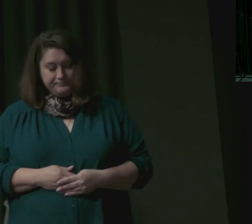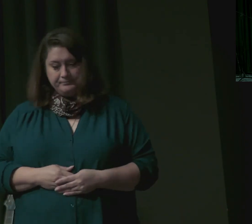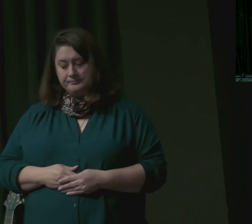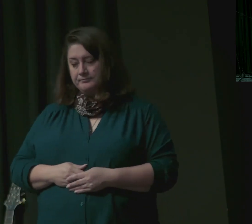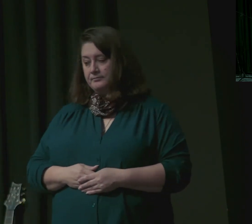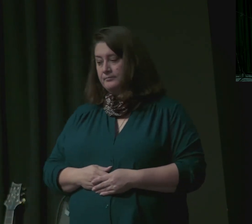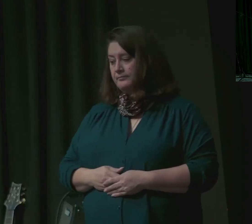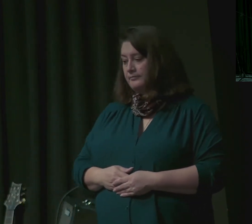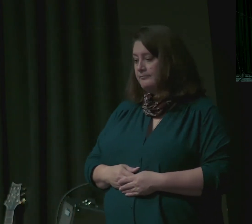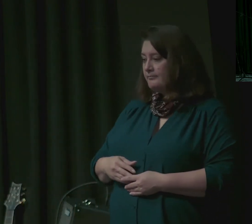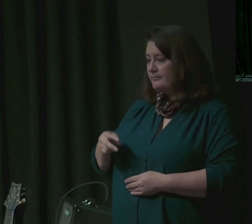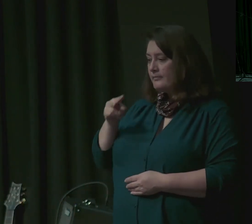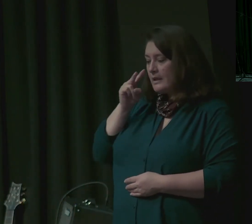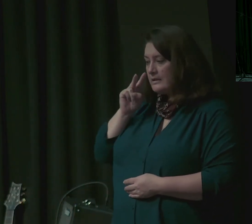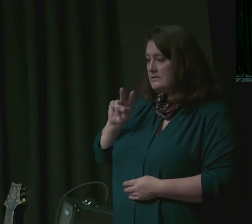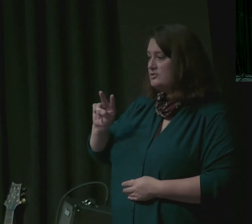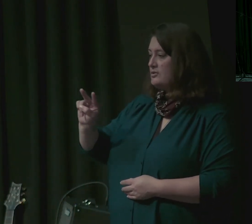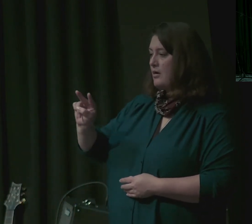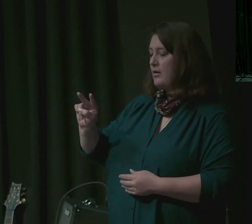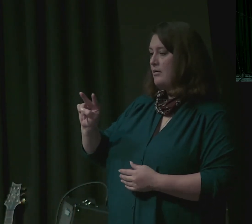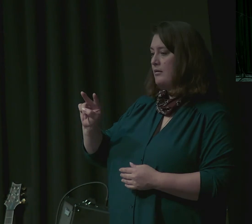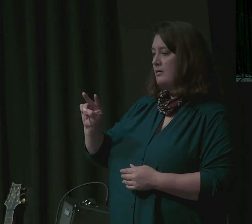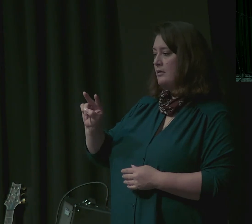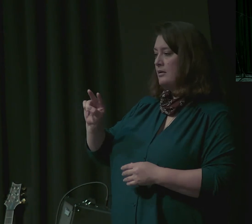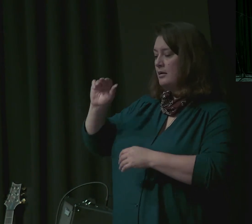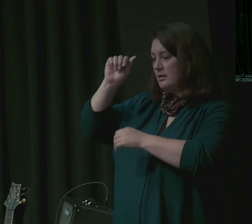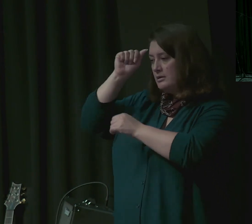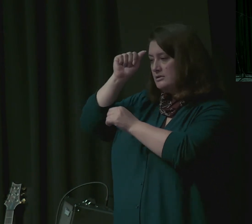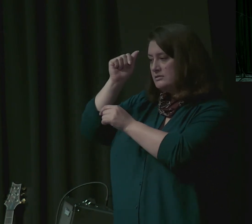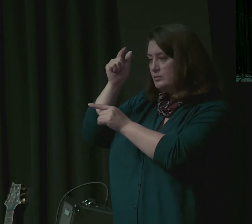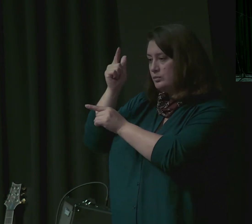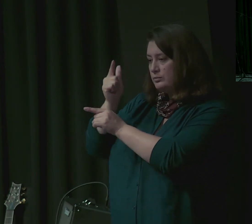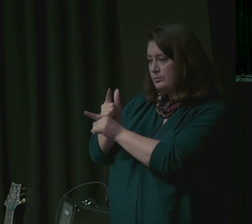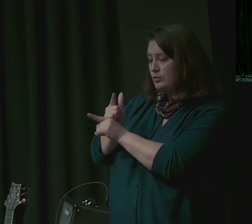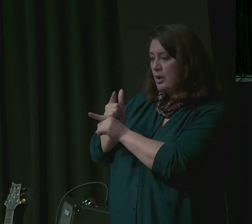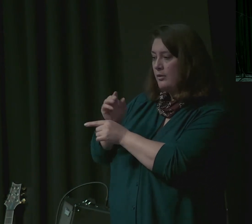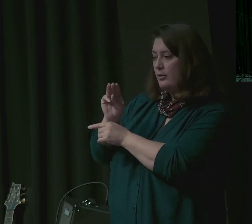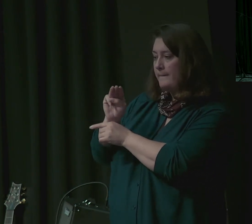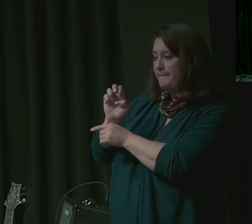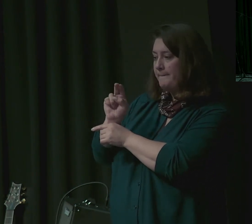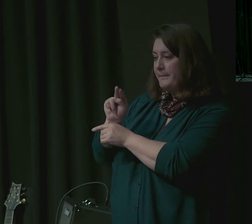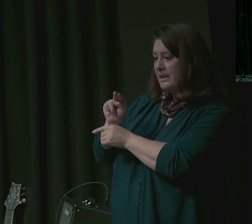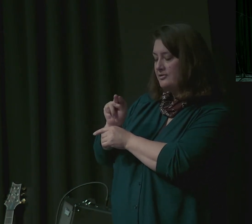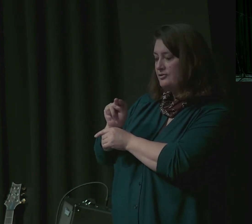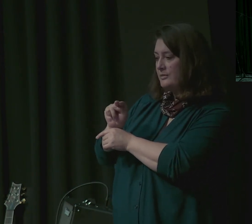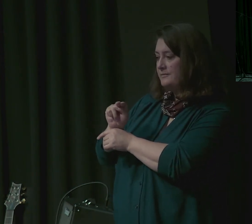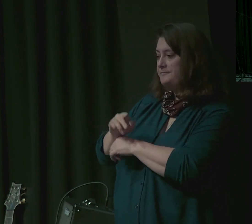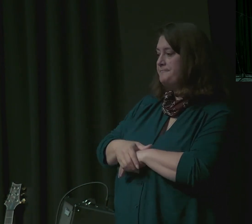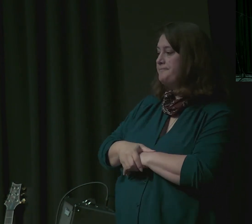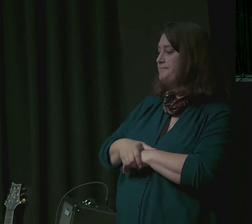his mother's son, and said, is this your youngest brother of whom you spoke to me?